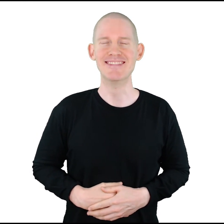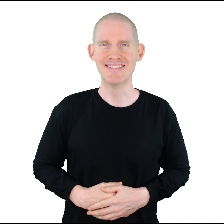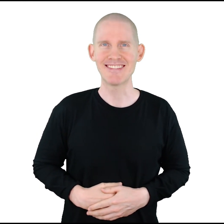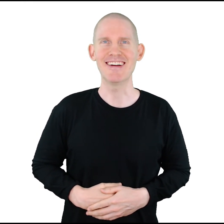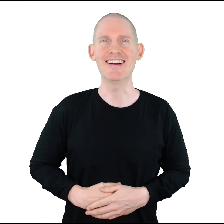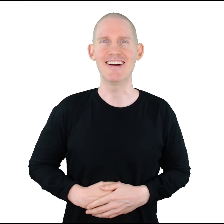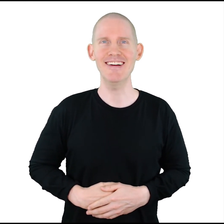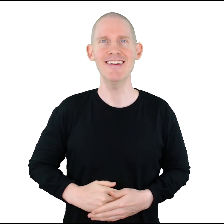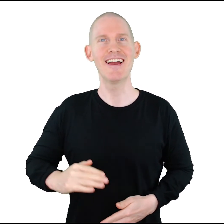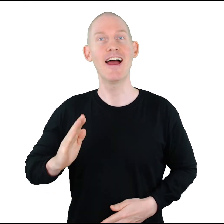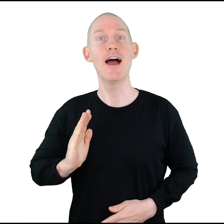Uh-huh.